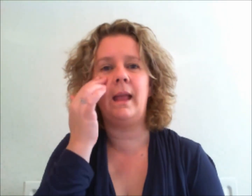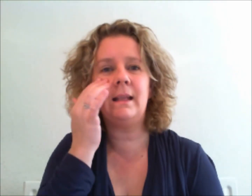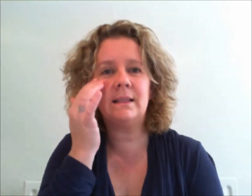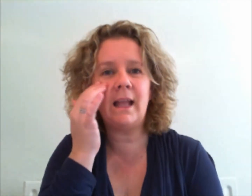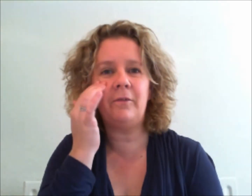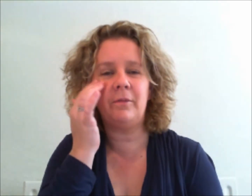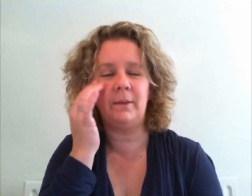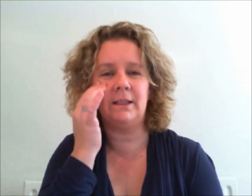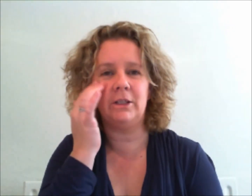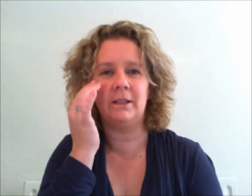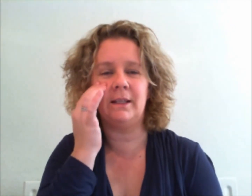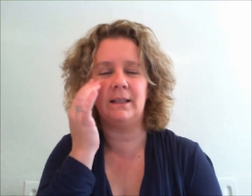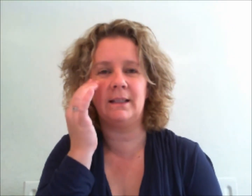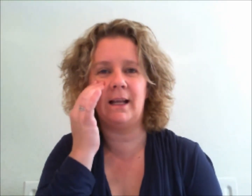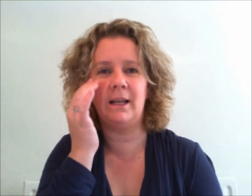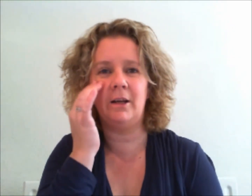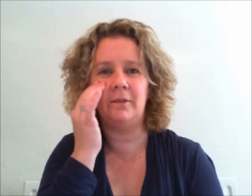it's safe for me to do the things that I love